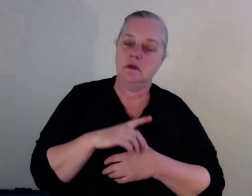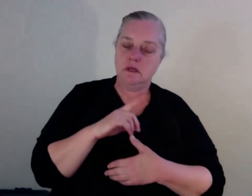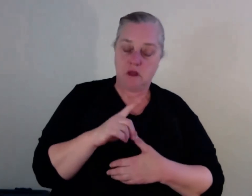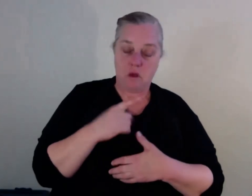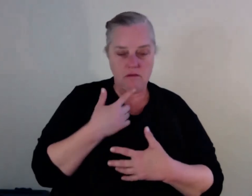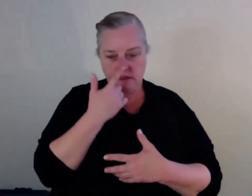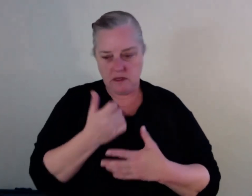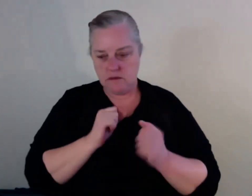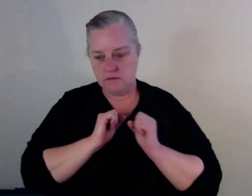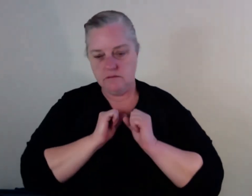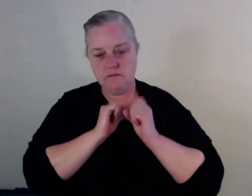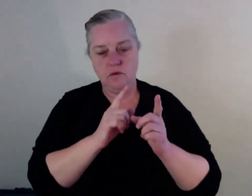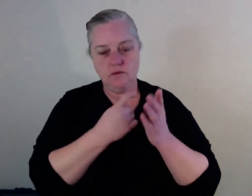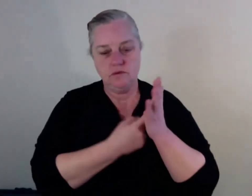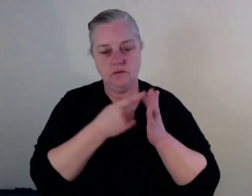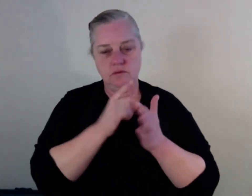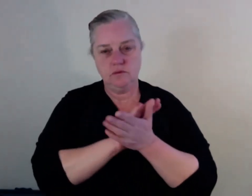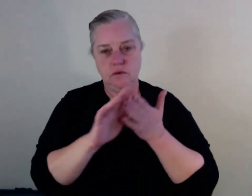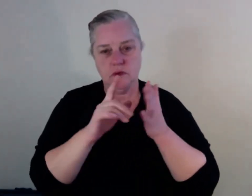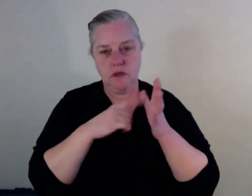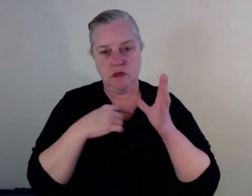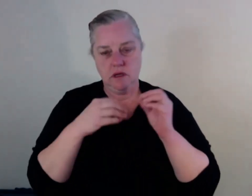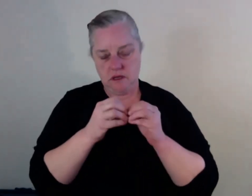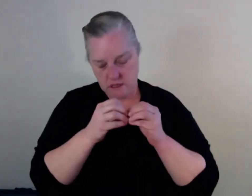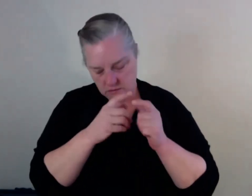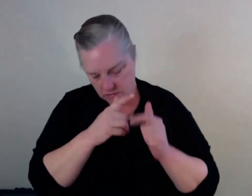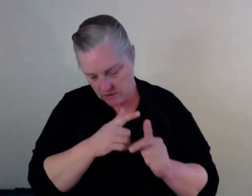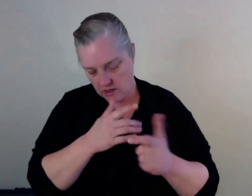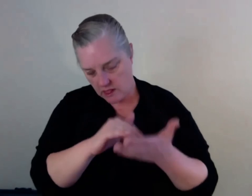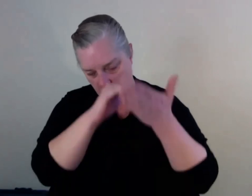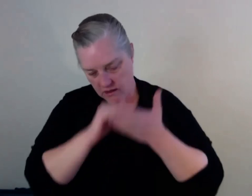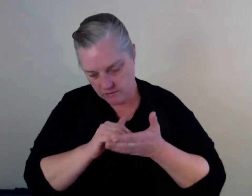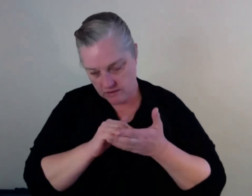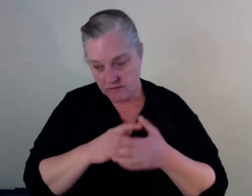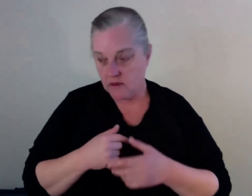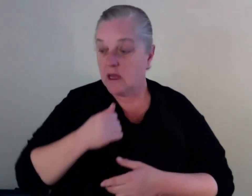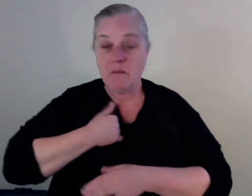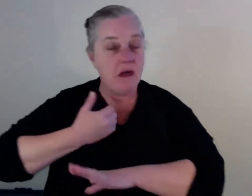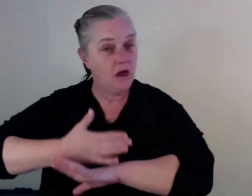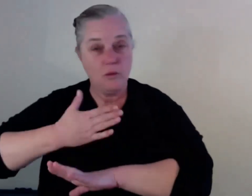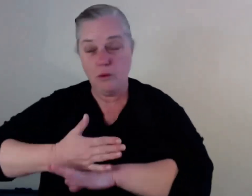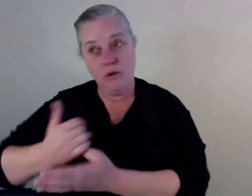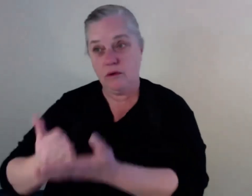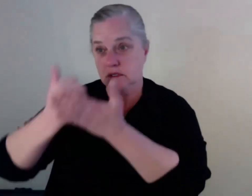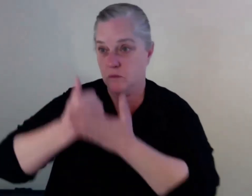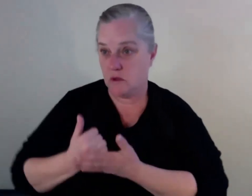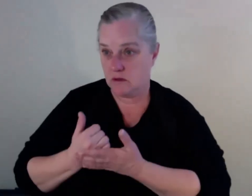support that I have. I had a workplace that supported me. I think that's really important. There was a mental health literacy that was happening and I thought that